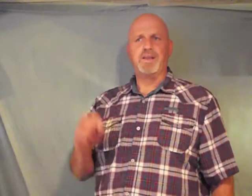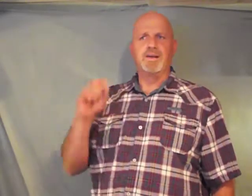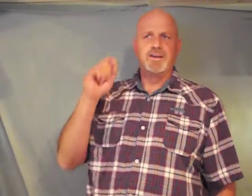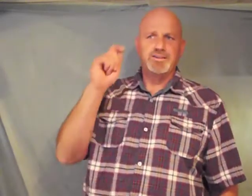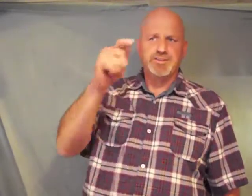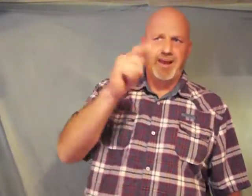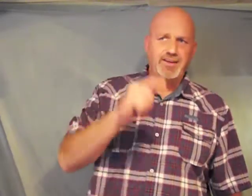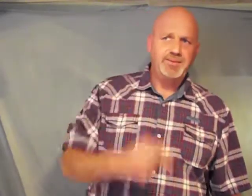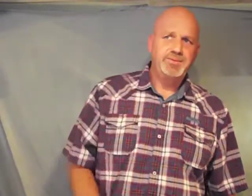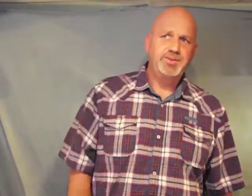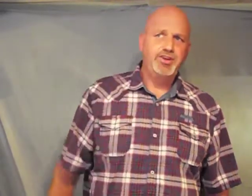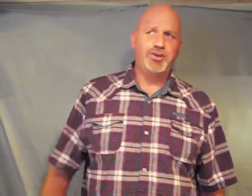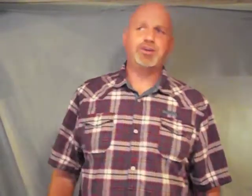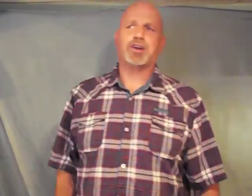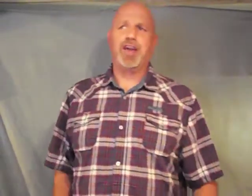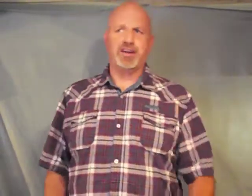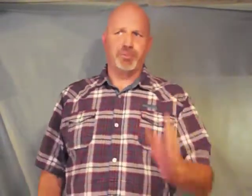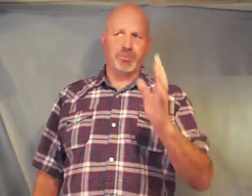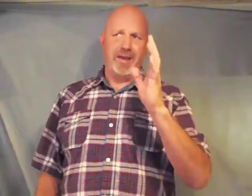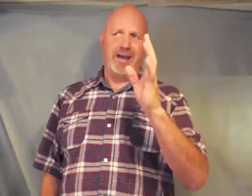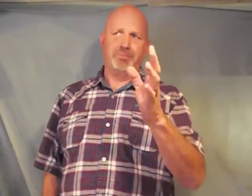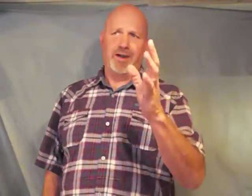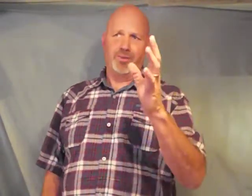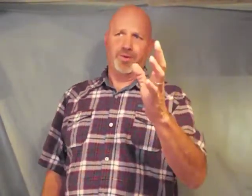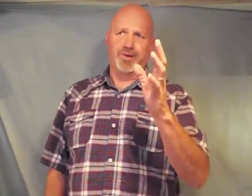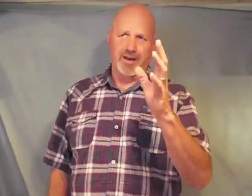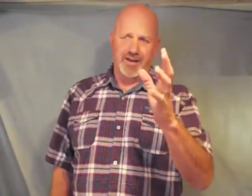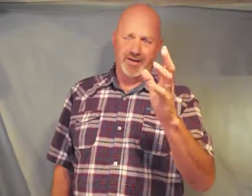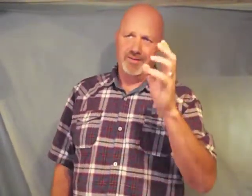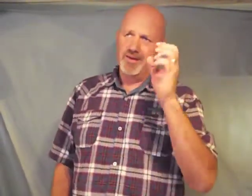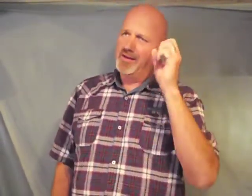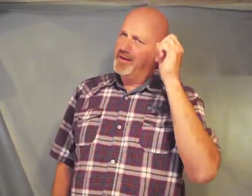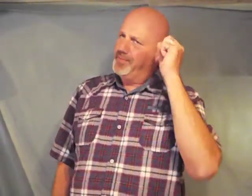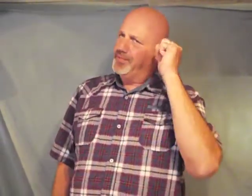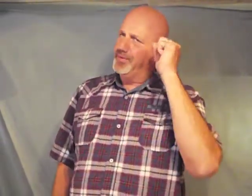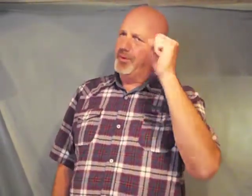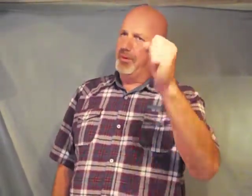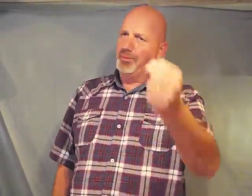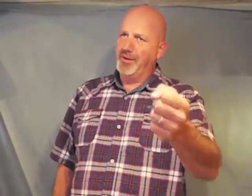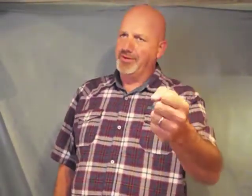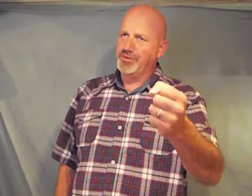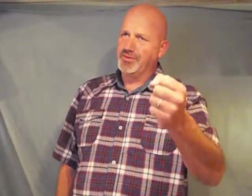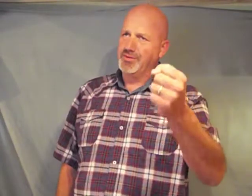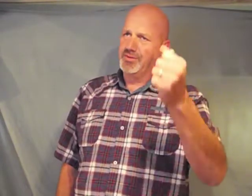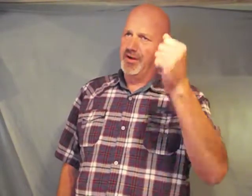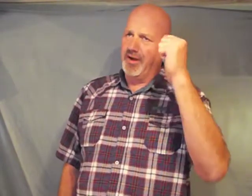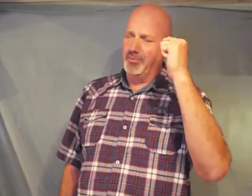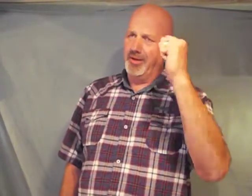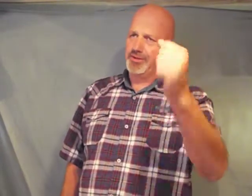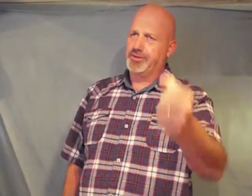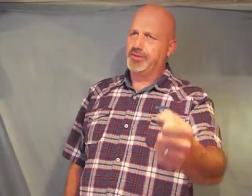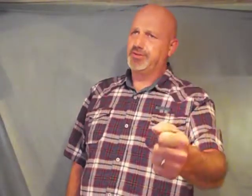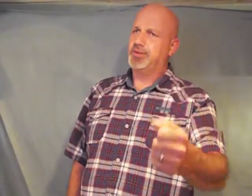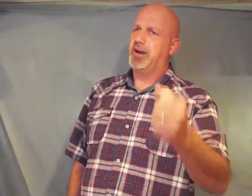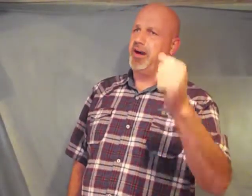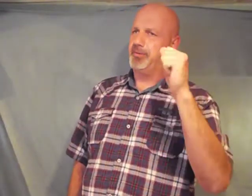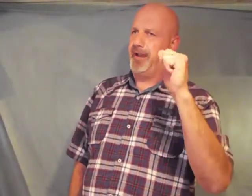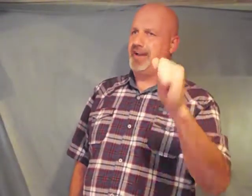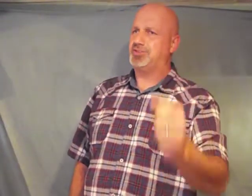Satan you and your kingdom are bound by the word of God from our preachers our ministers our pastors